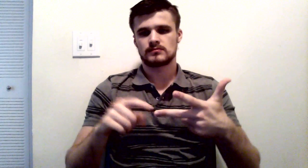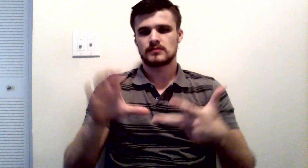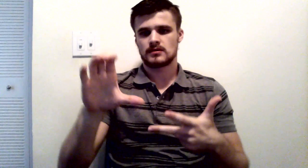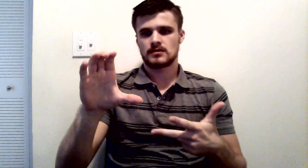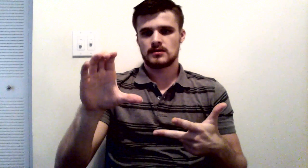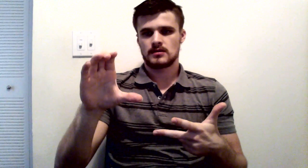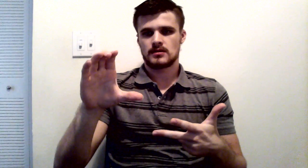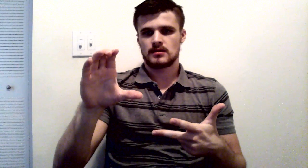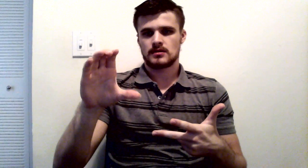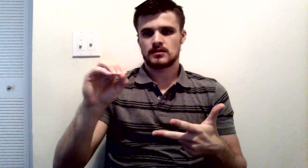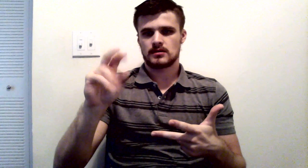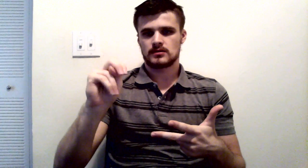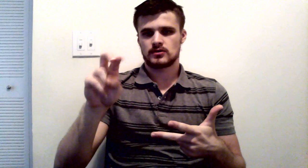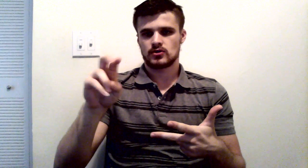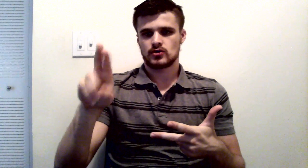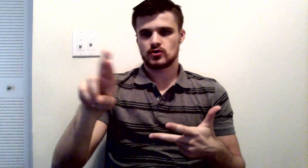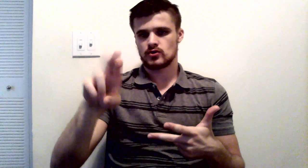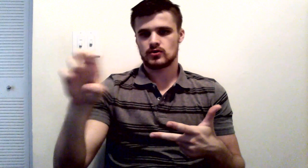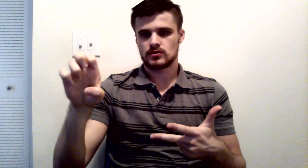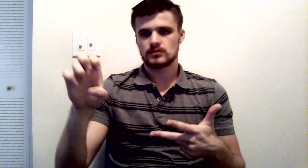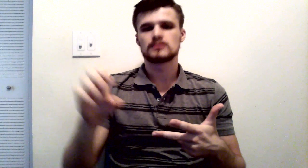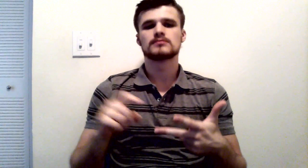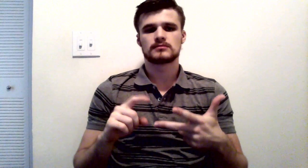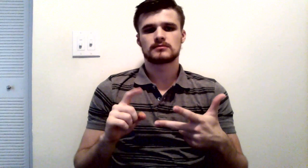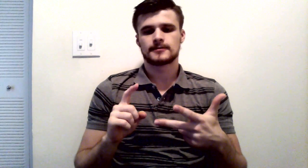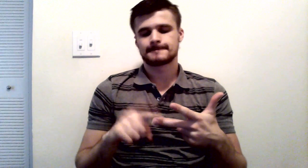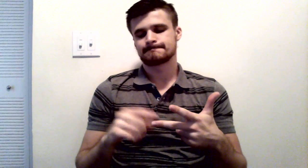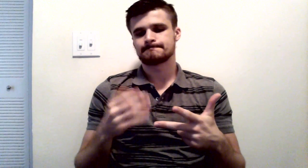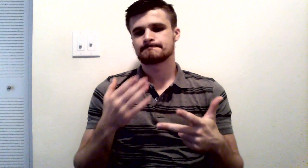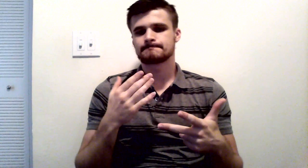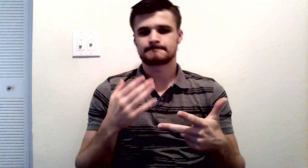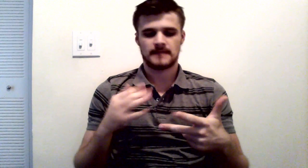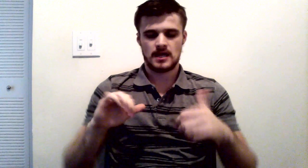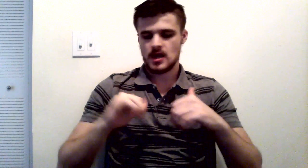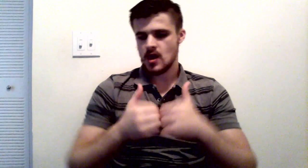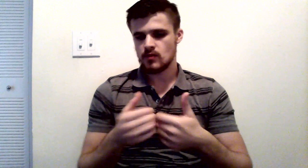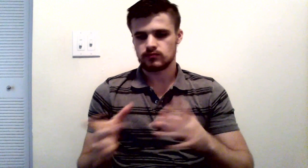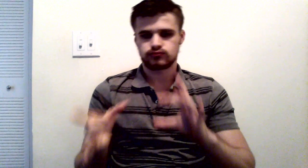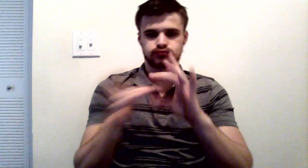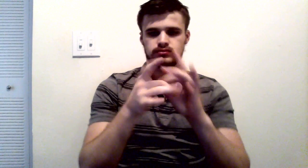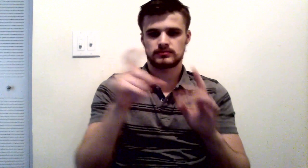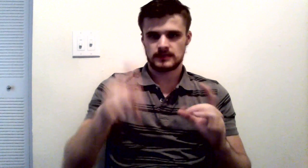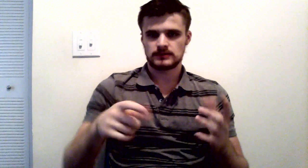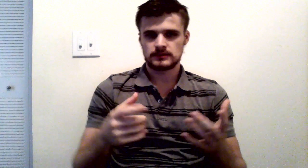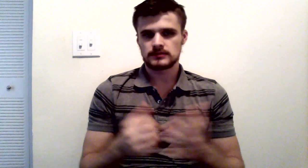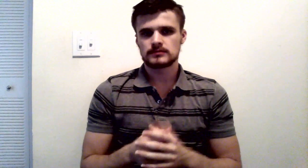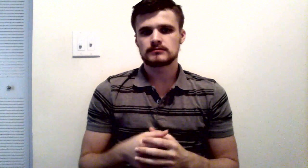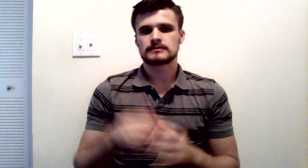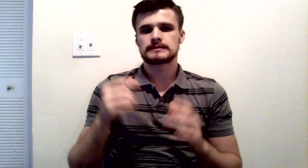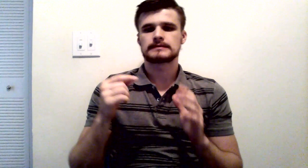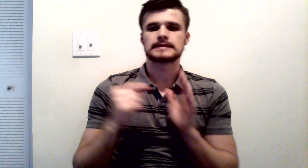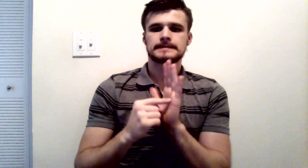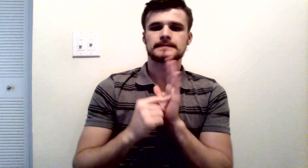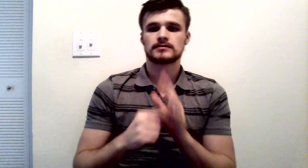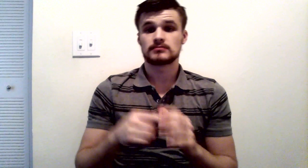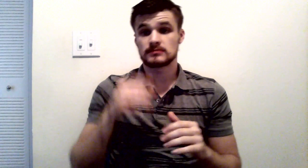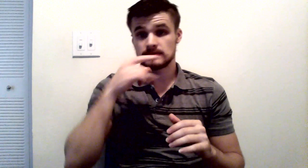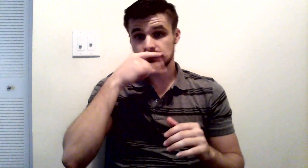mens rea concur? The classic example I use is a bunch of kids are playing stickball out in the street. And